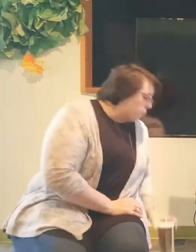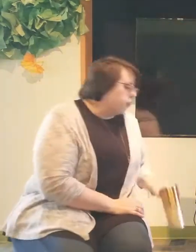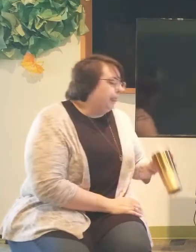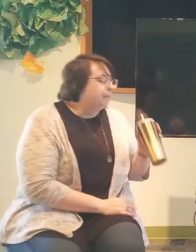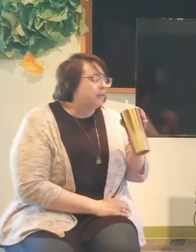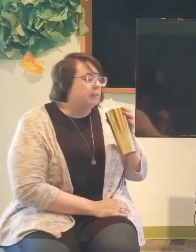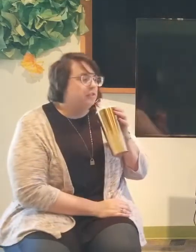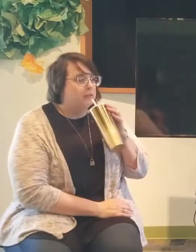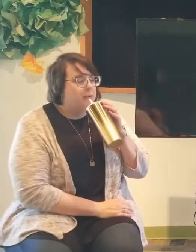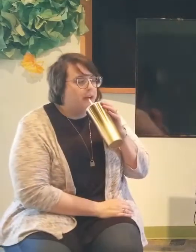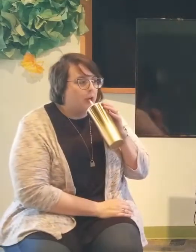I'm going grab a drink of water.